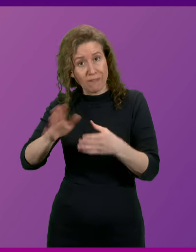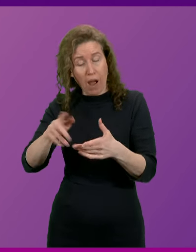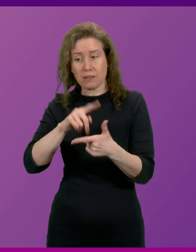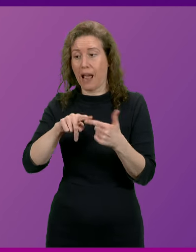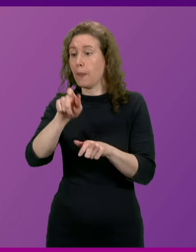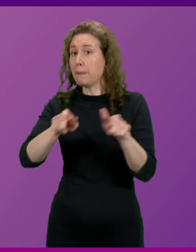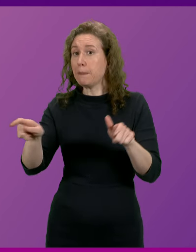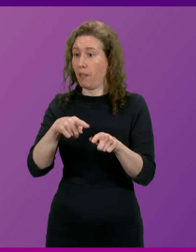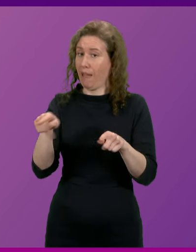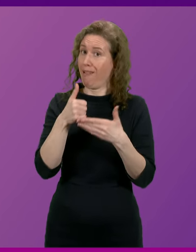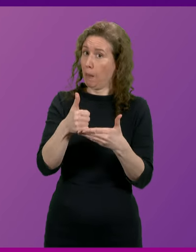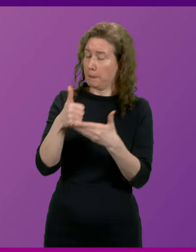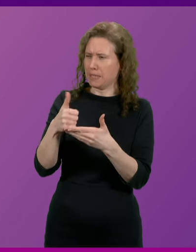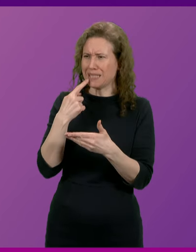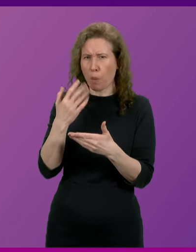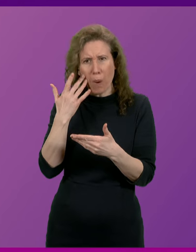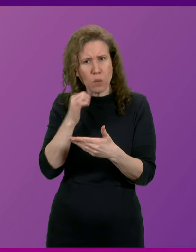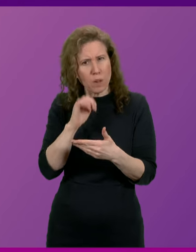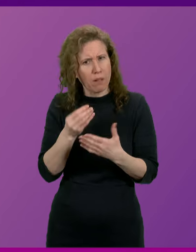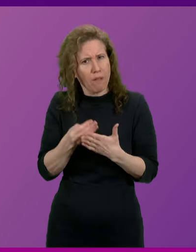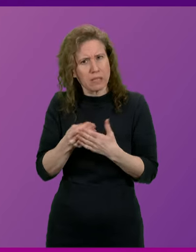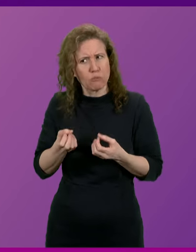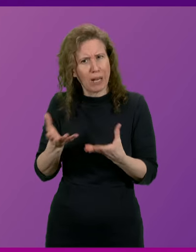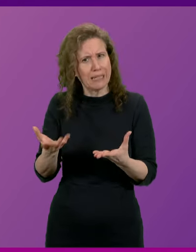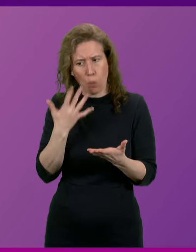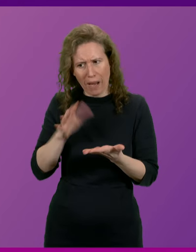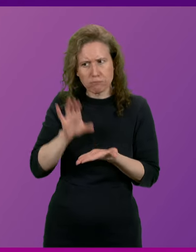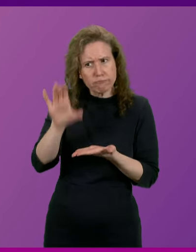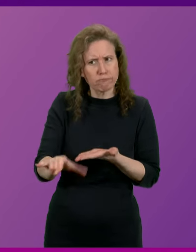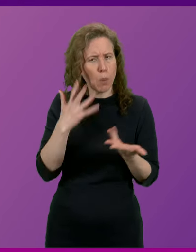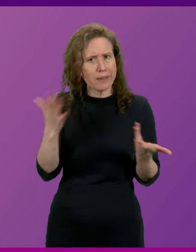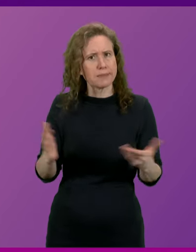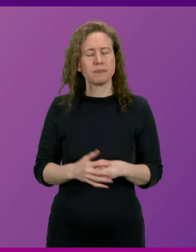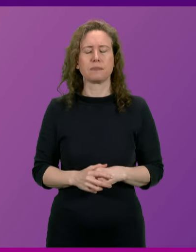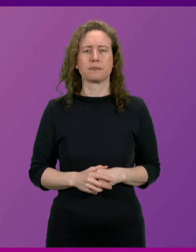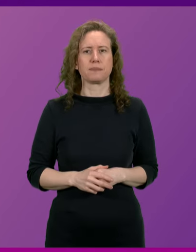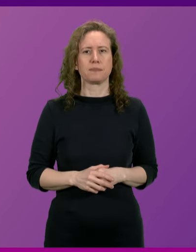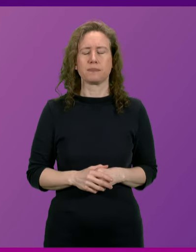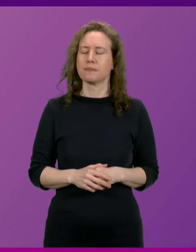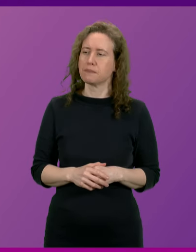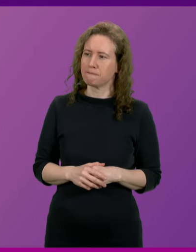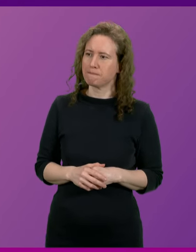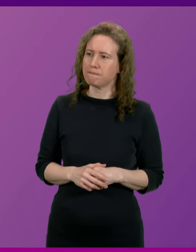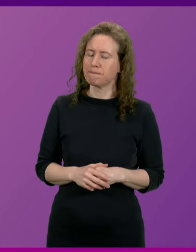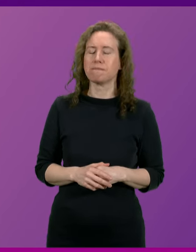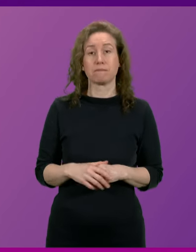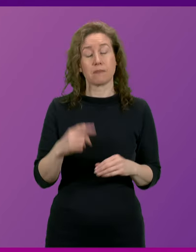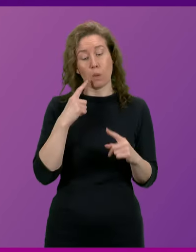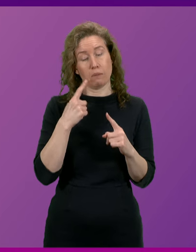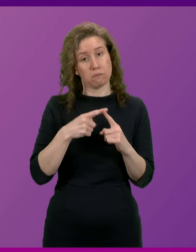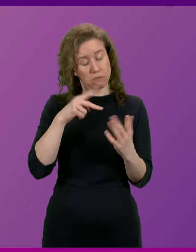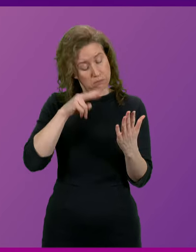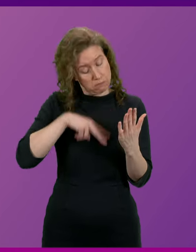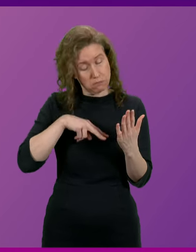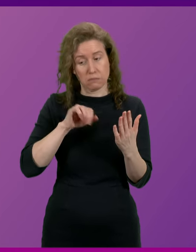as to when this crucial funding will be released? First Minister. Well, I'll take an immediate look at the particular